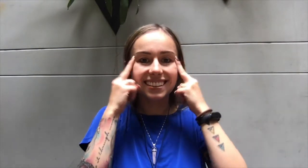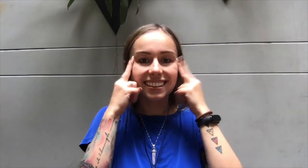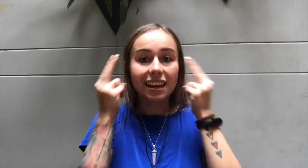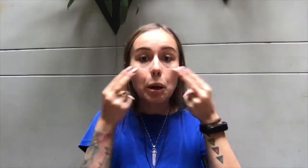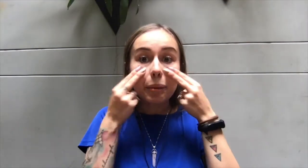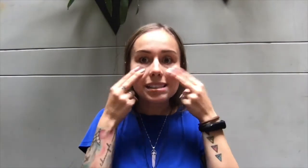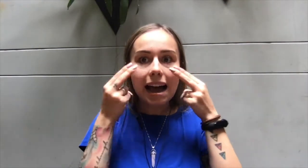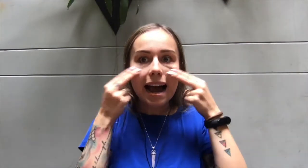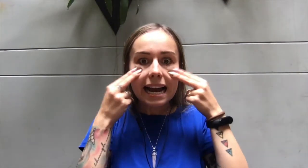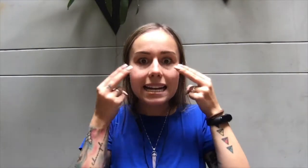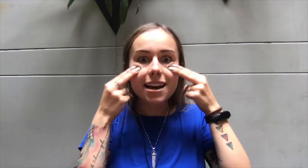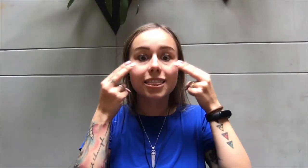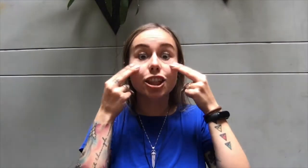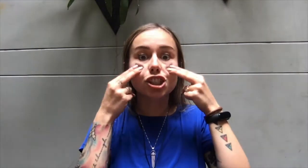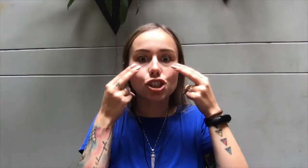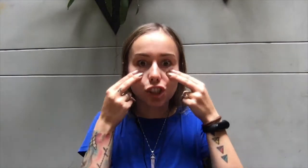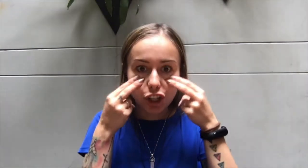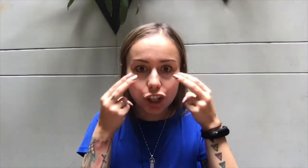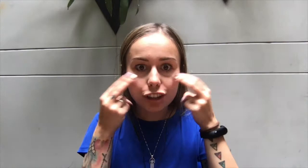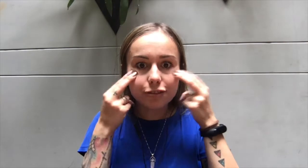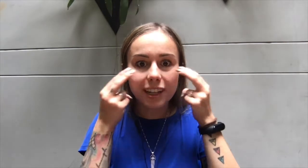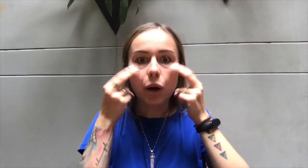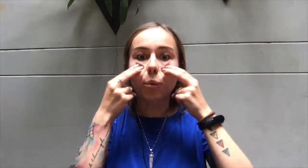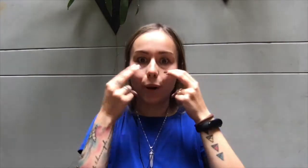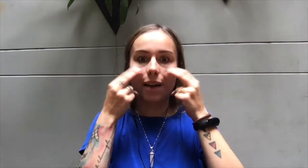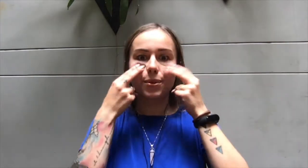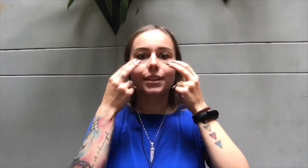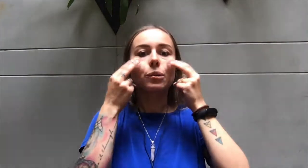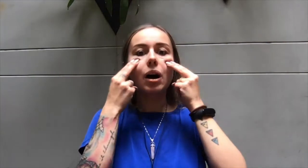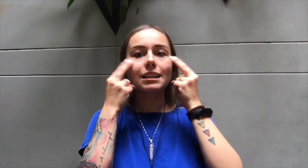Because I deserve what I really want.